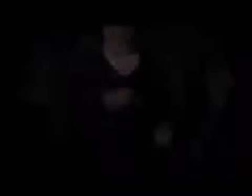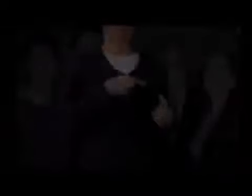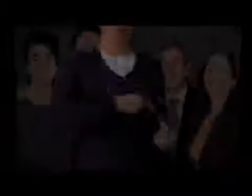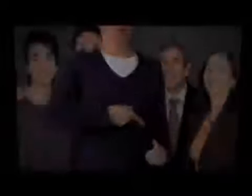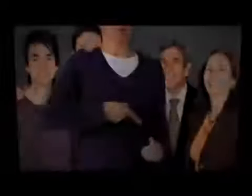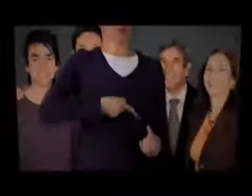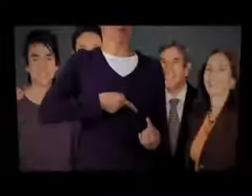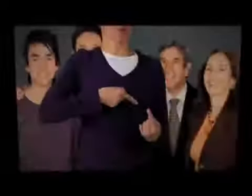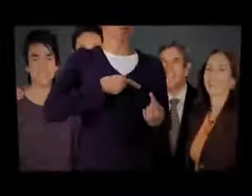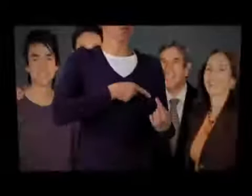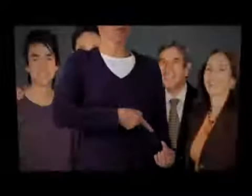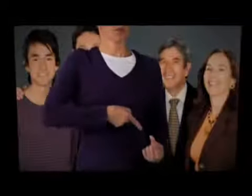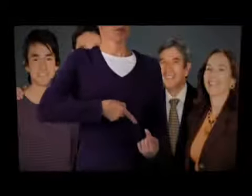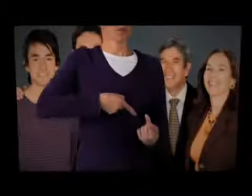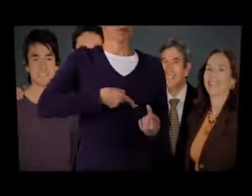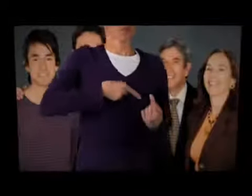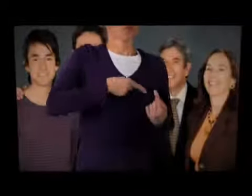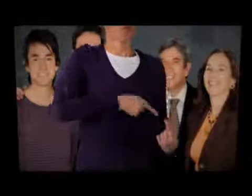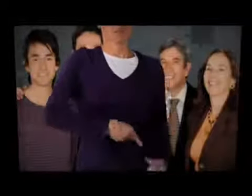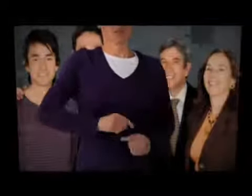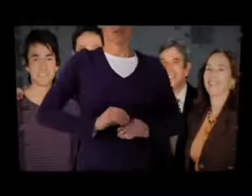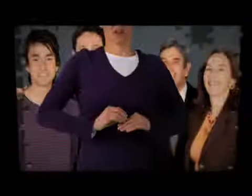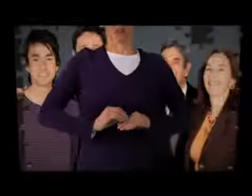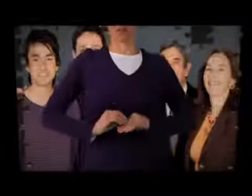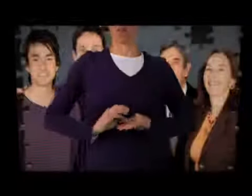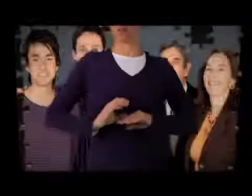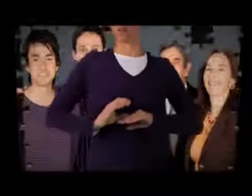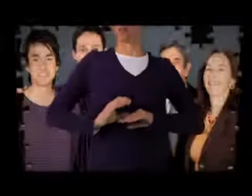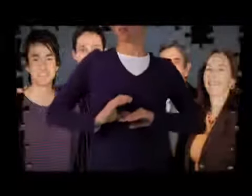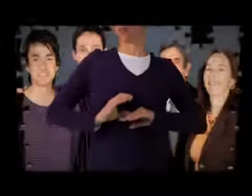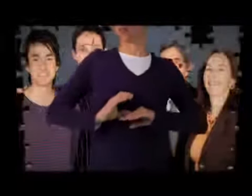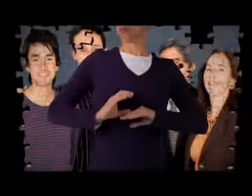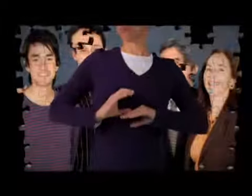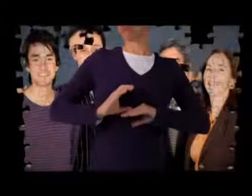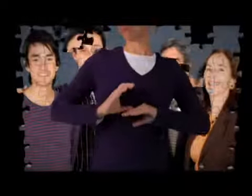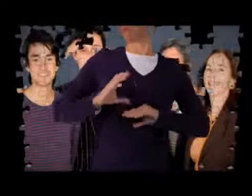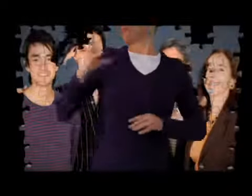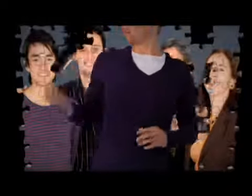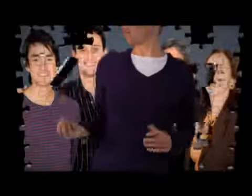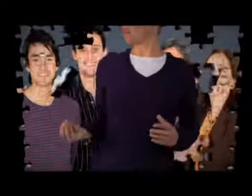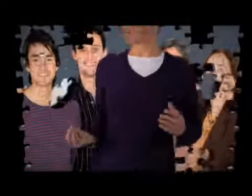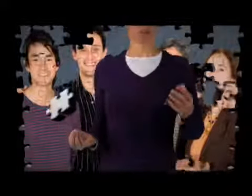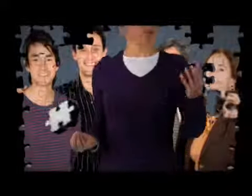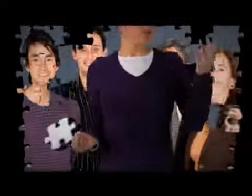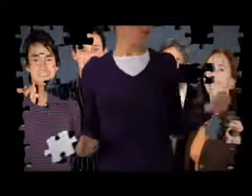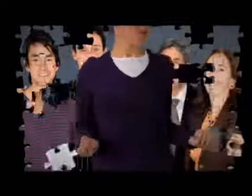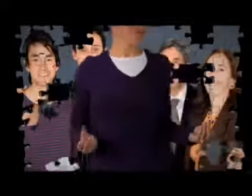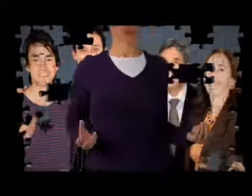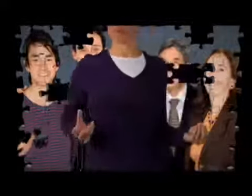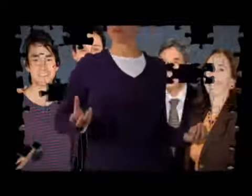Tryin' hard to fill the emptiness. The peace is gone.